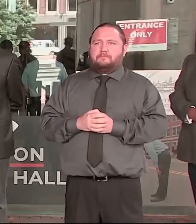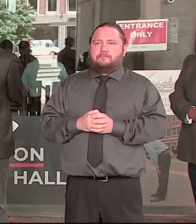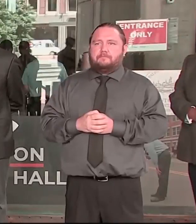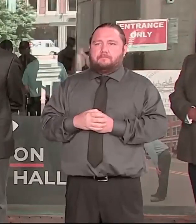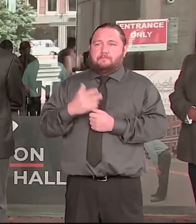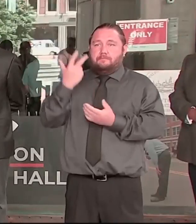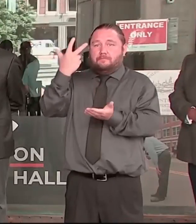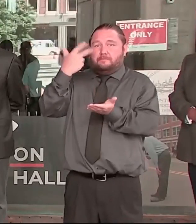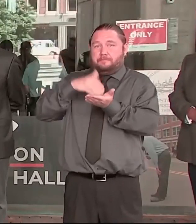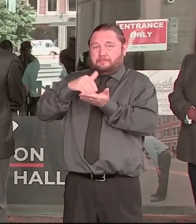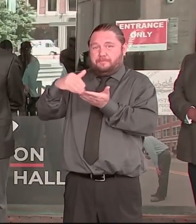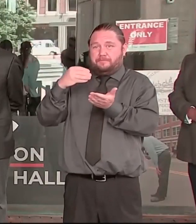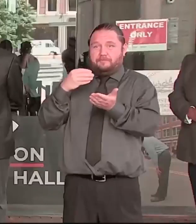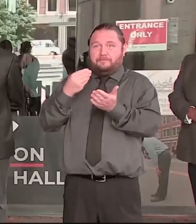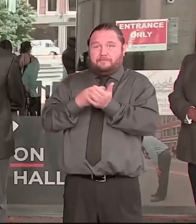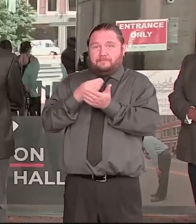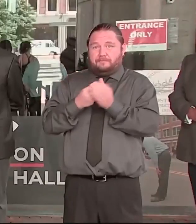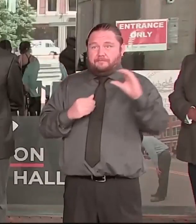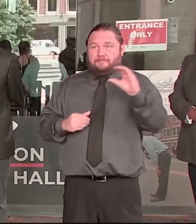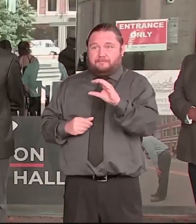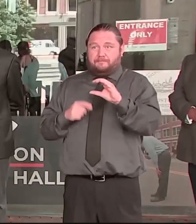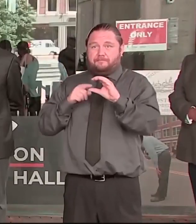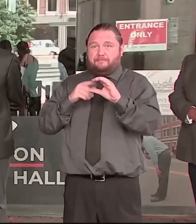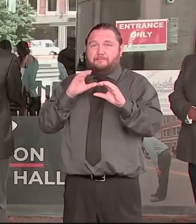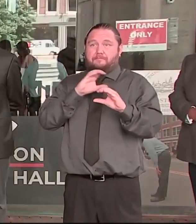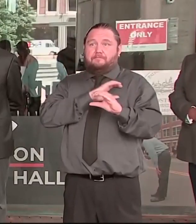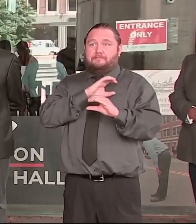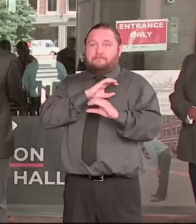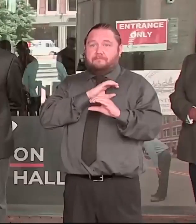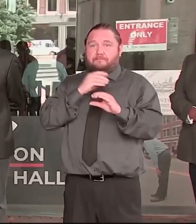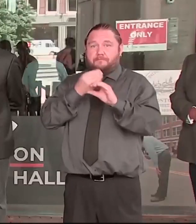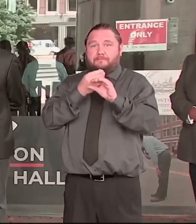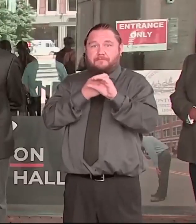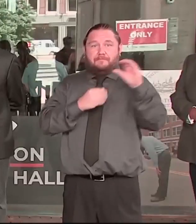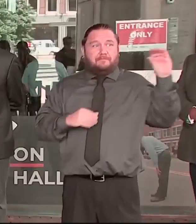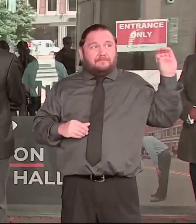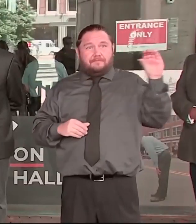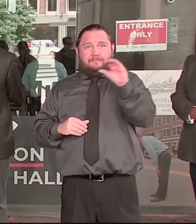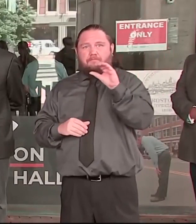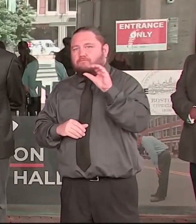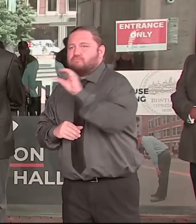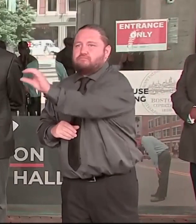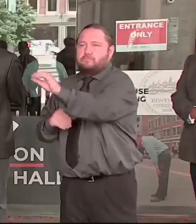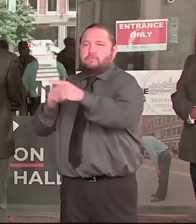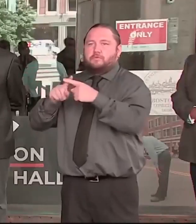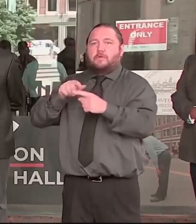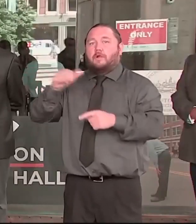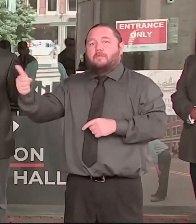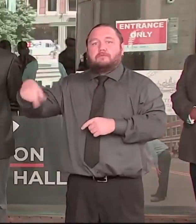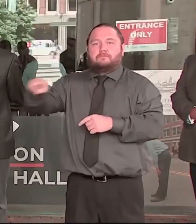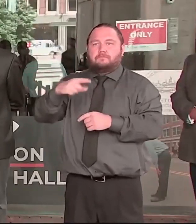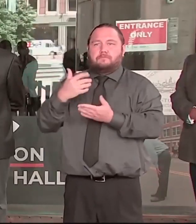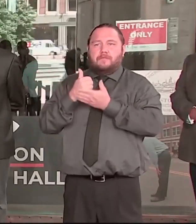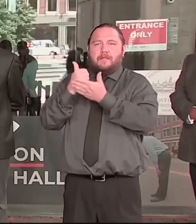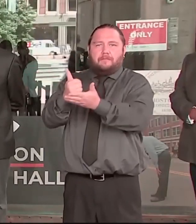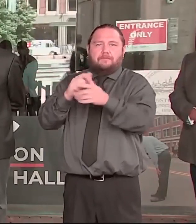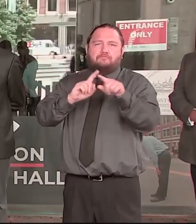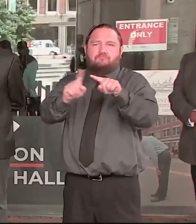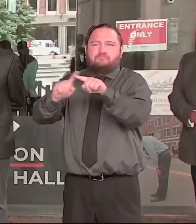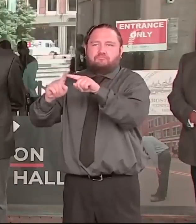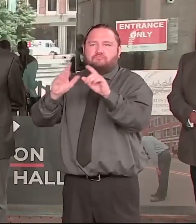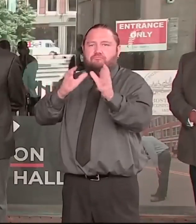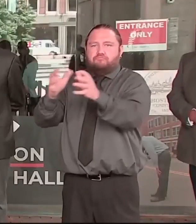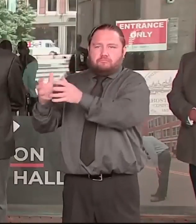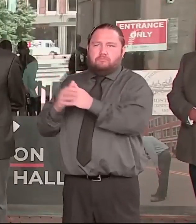departments, including our police department, on strategies to direct access and the impacts of racism has on the